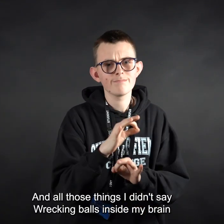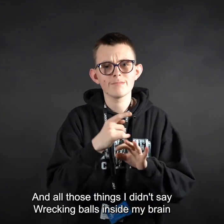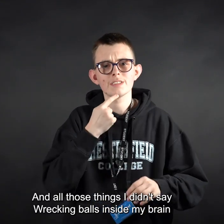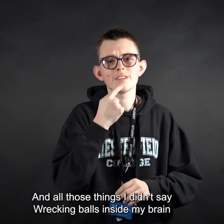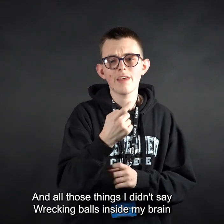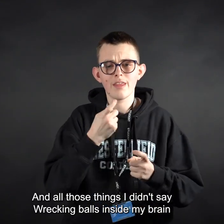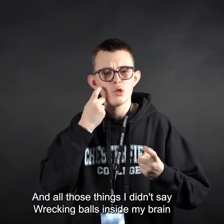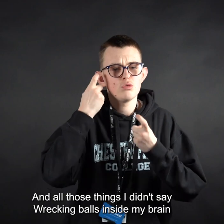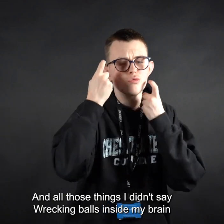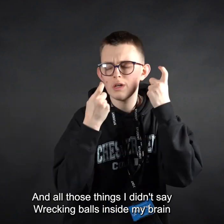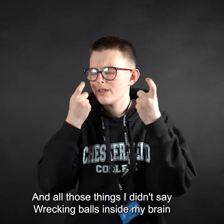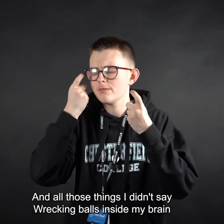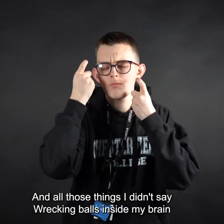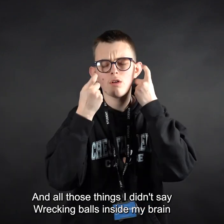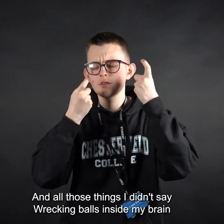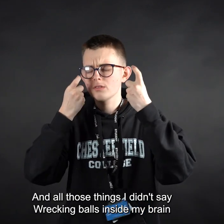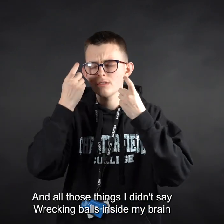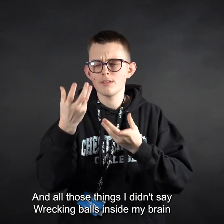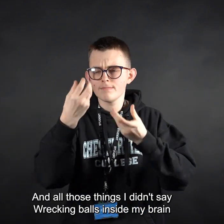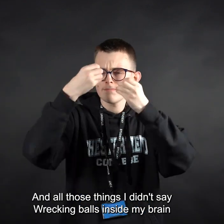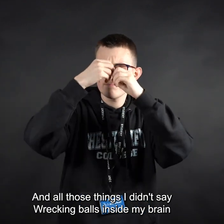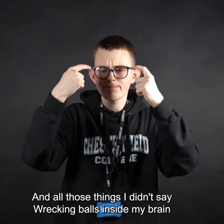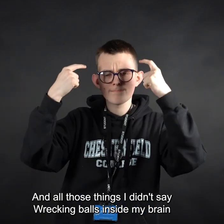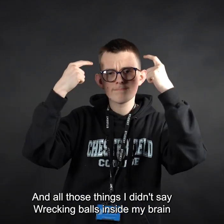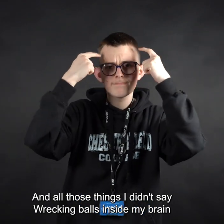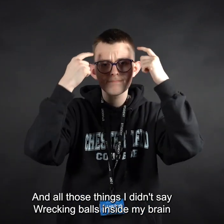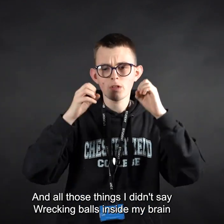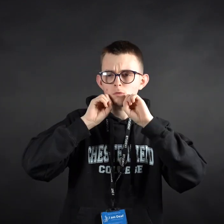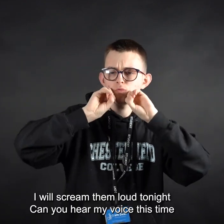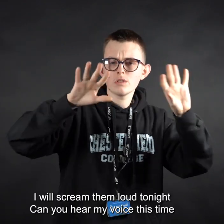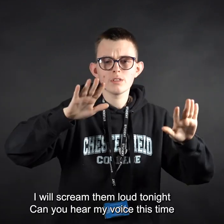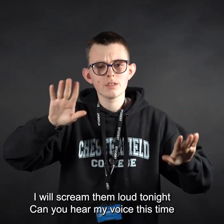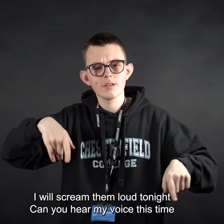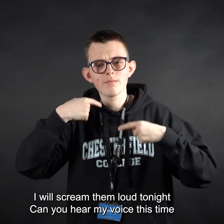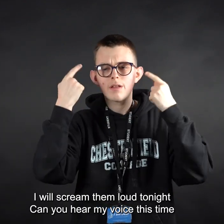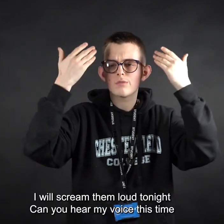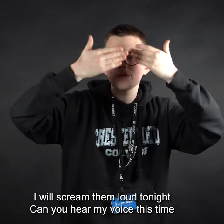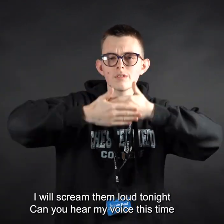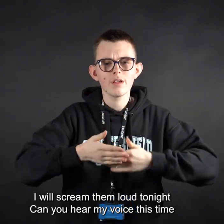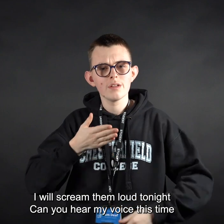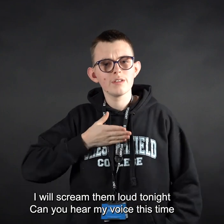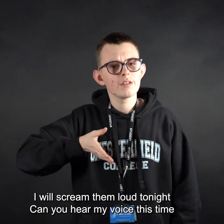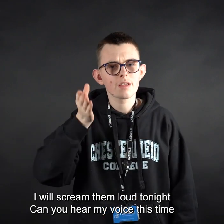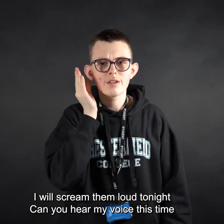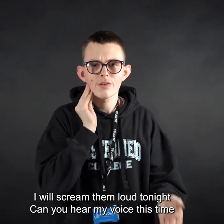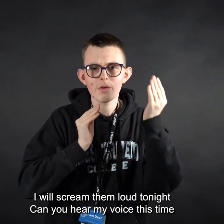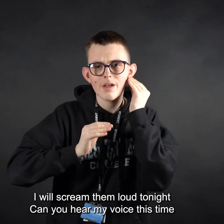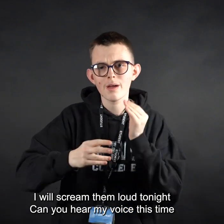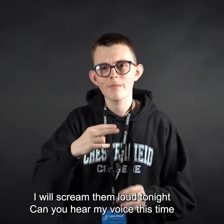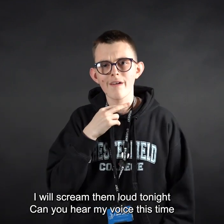didn't say Were wrecking balls inside my brain I will scream over loud tonight Can you hear my